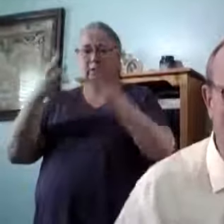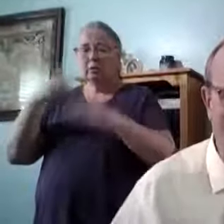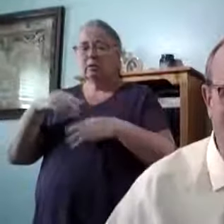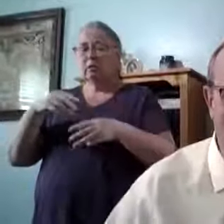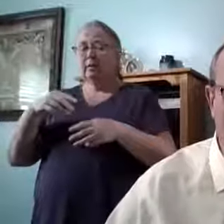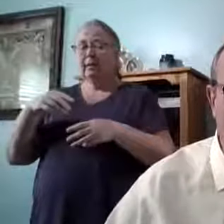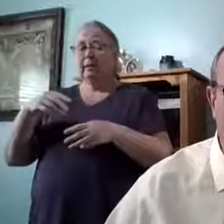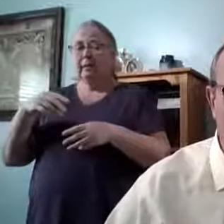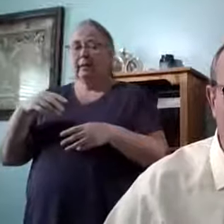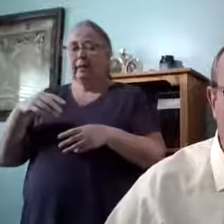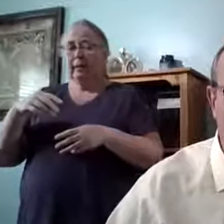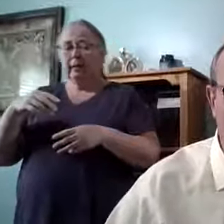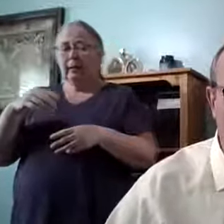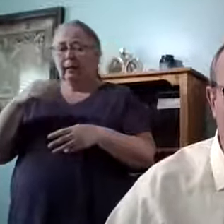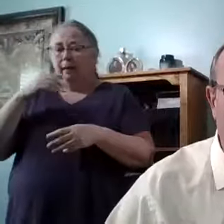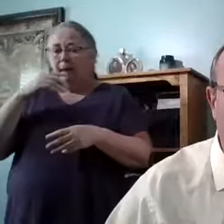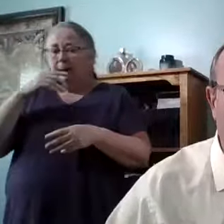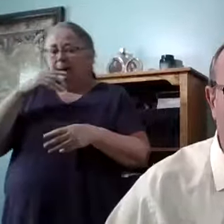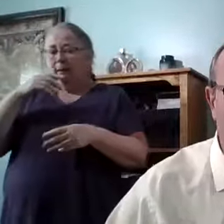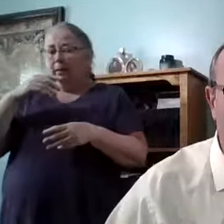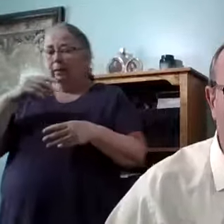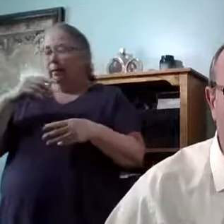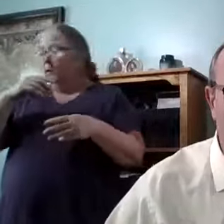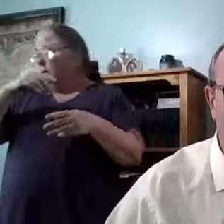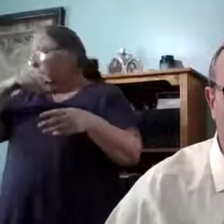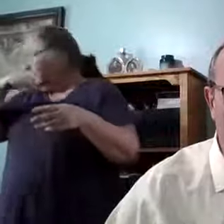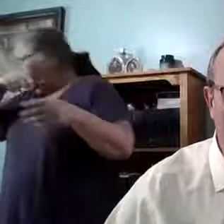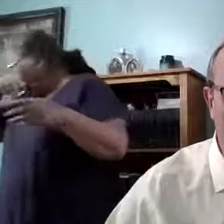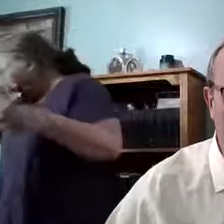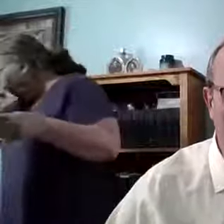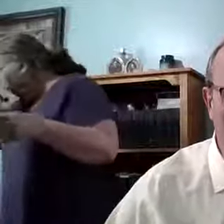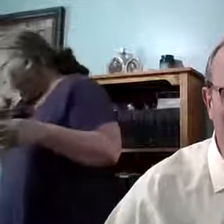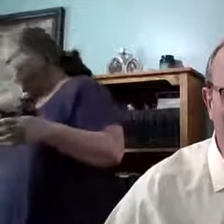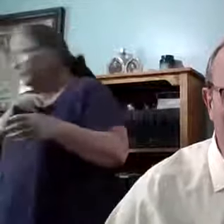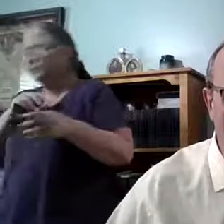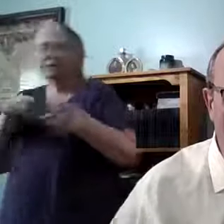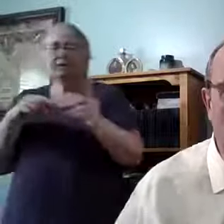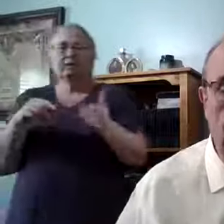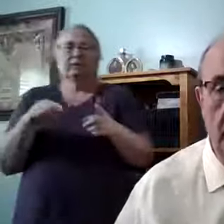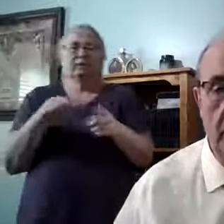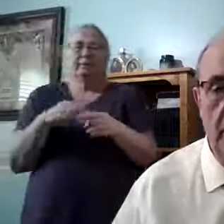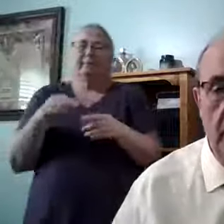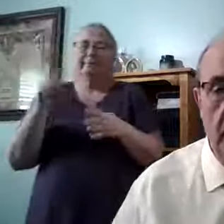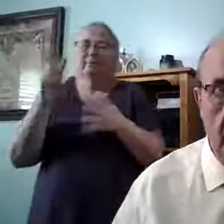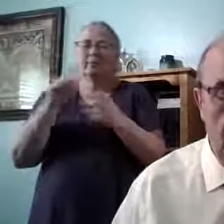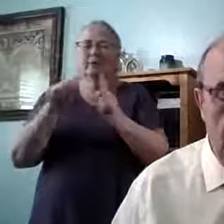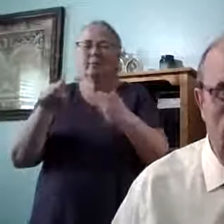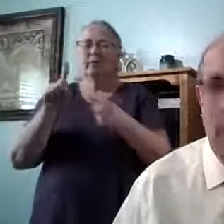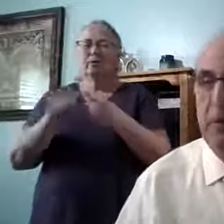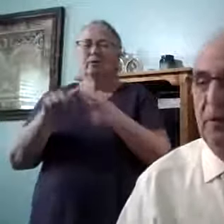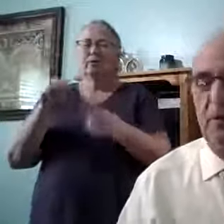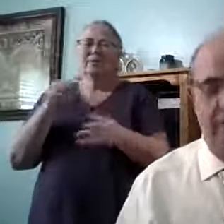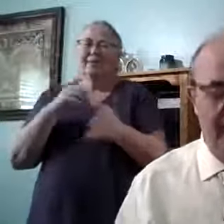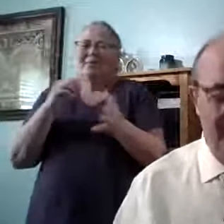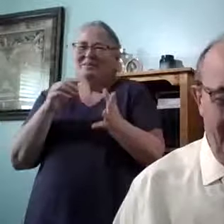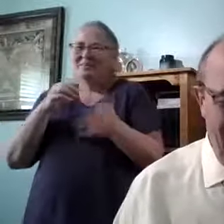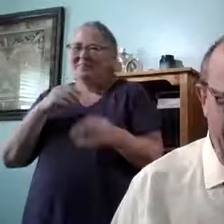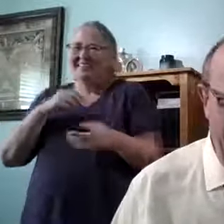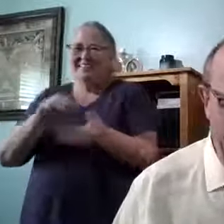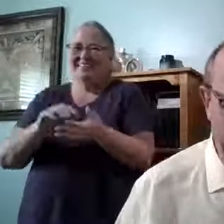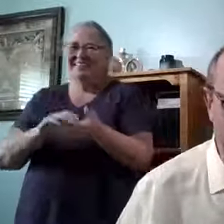Okay. So here we have it. I'm going to go back to the word anxious. Bless you.